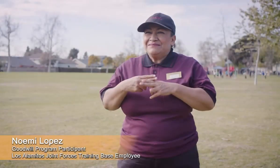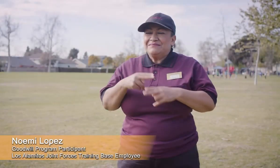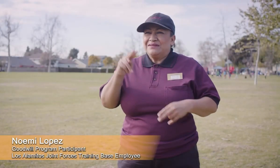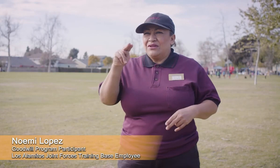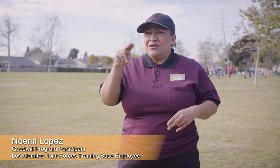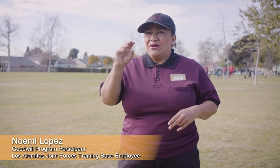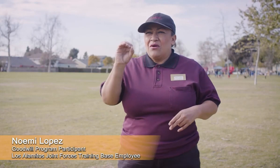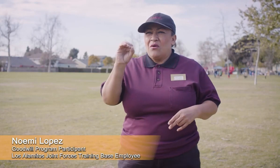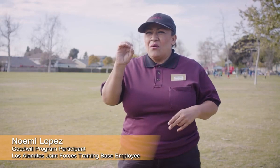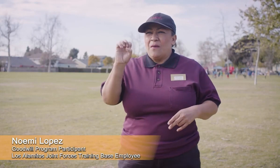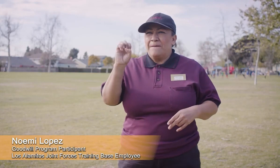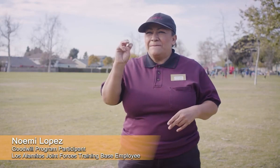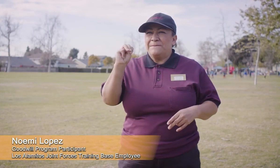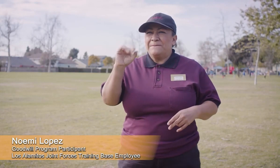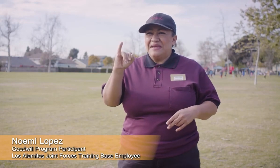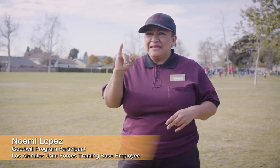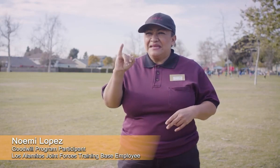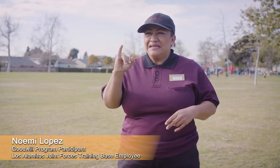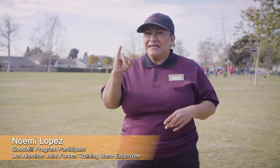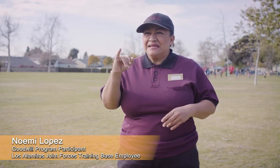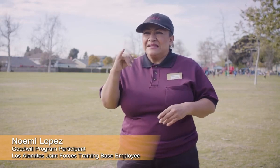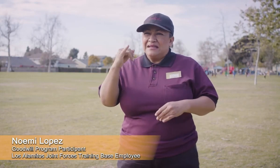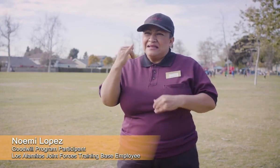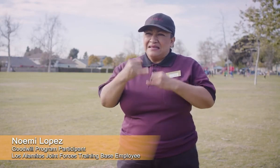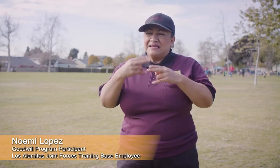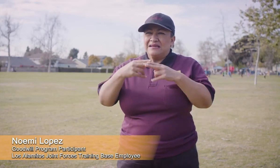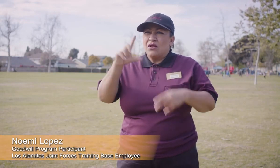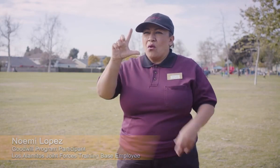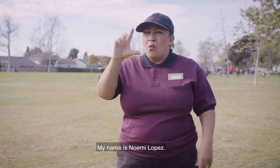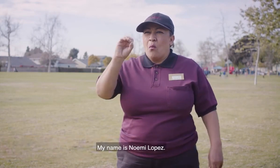My name is Noemi Lopez.